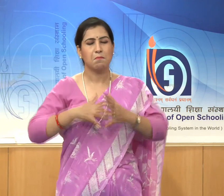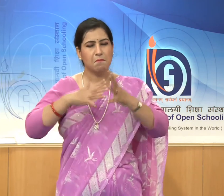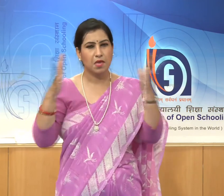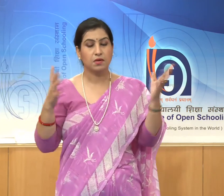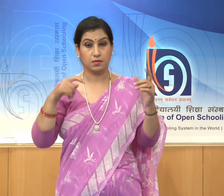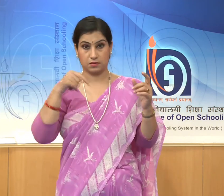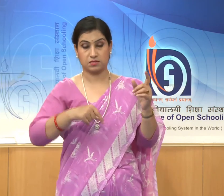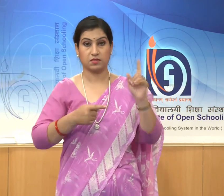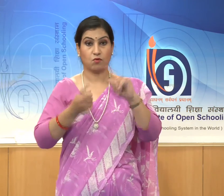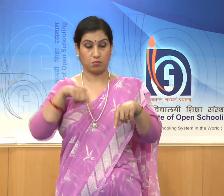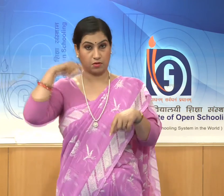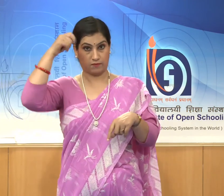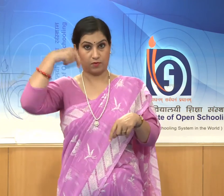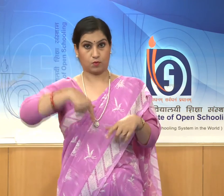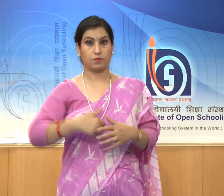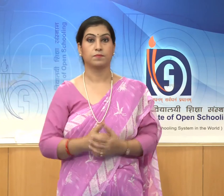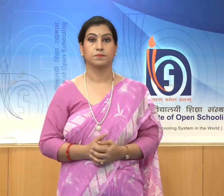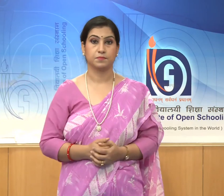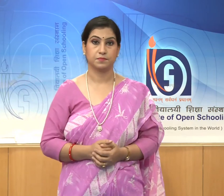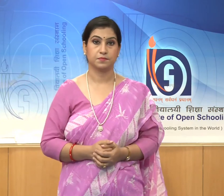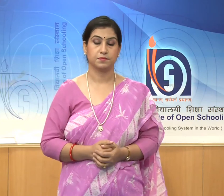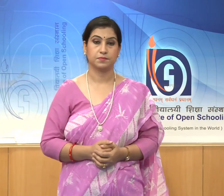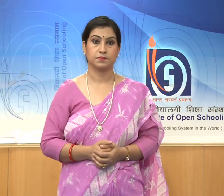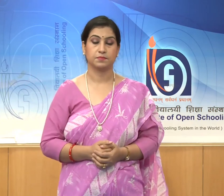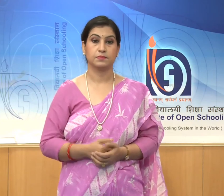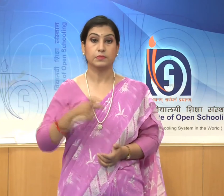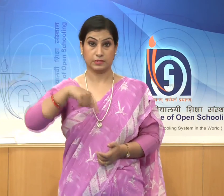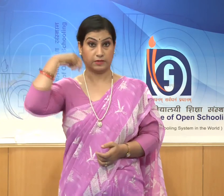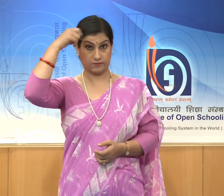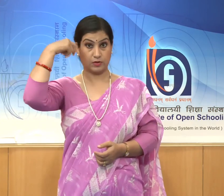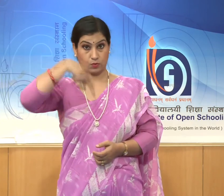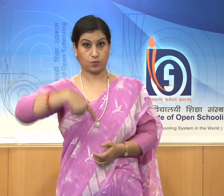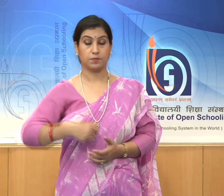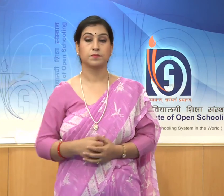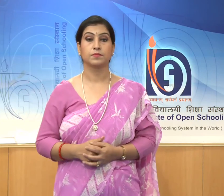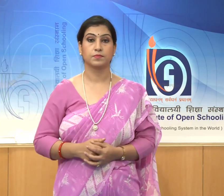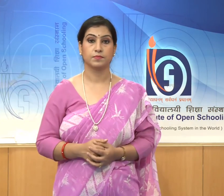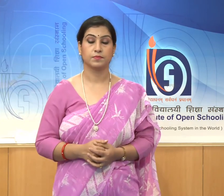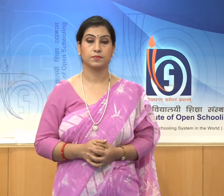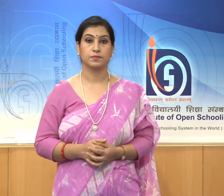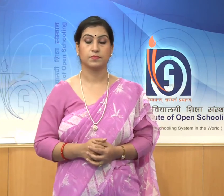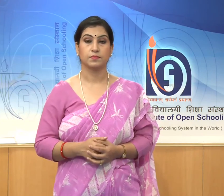video. This video has explained